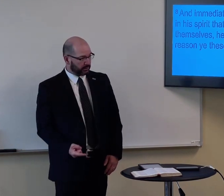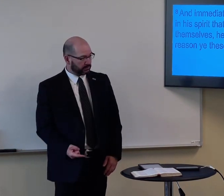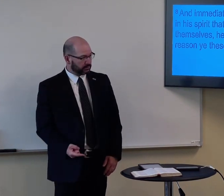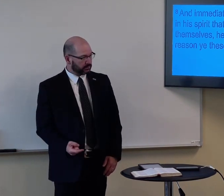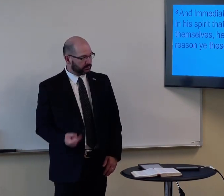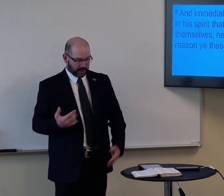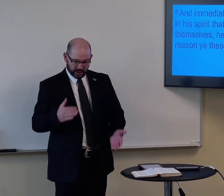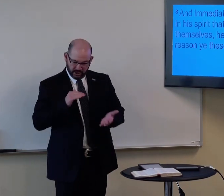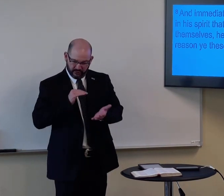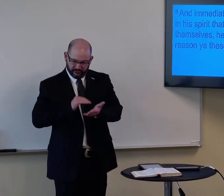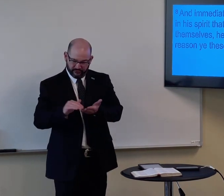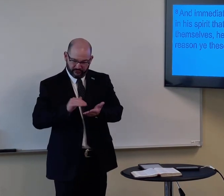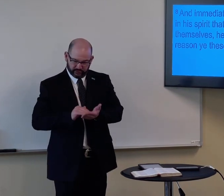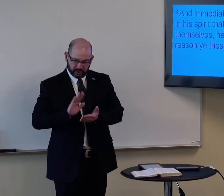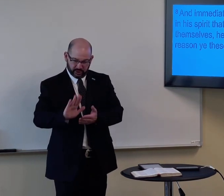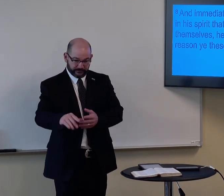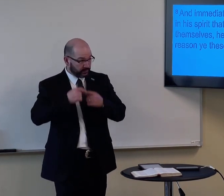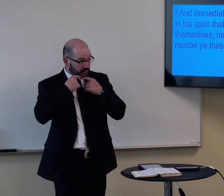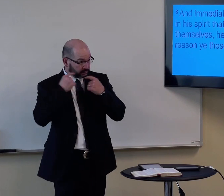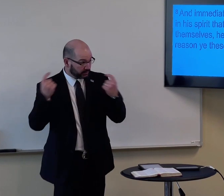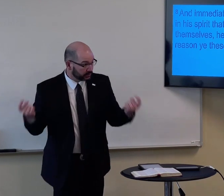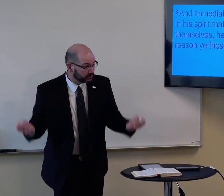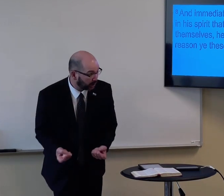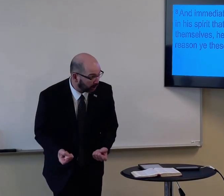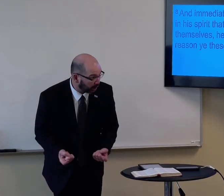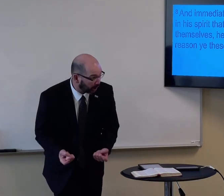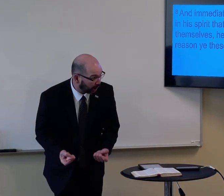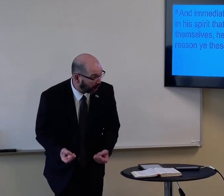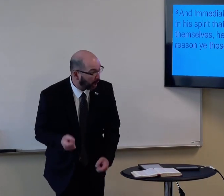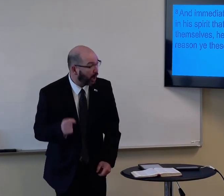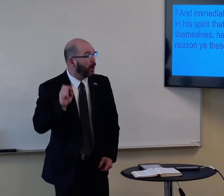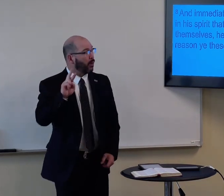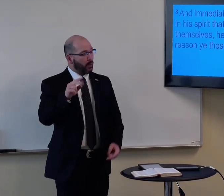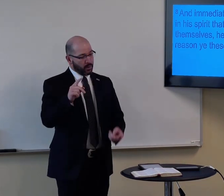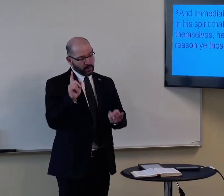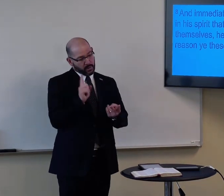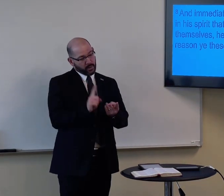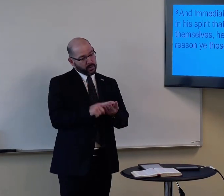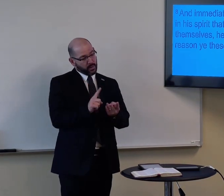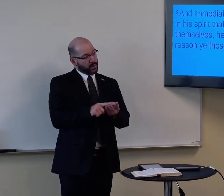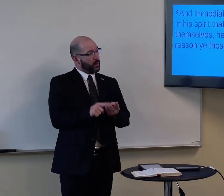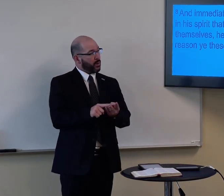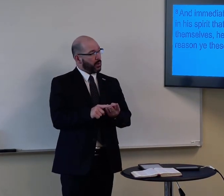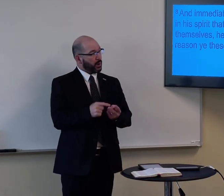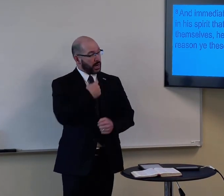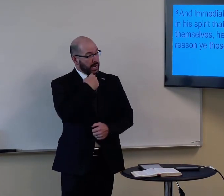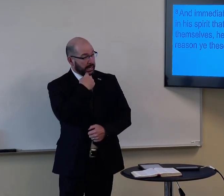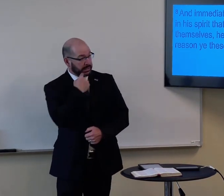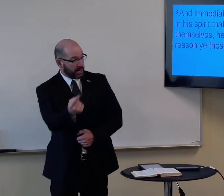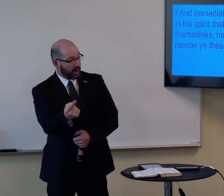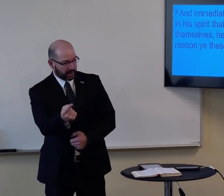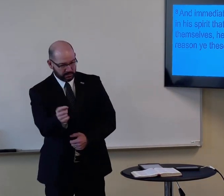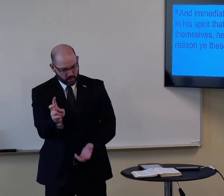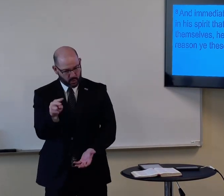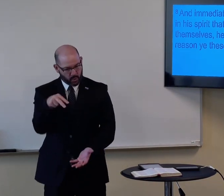to tell this man thy sins be forgiven thee, or to tell him,